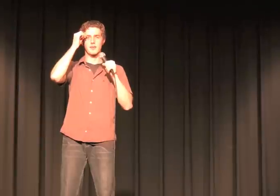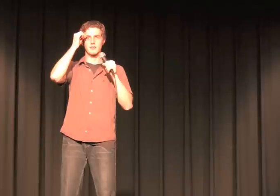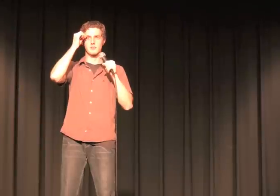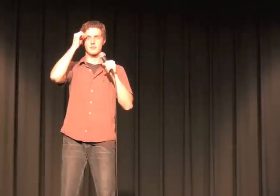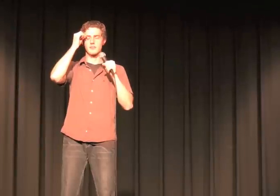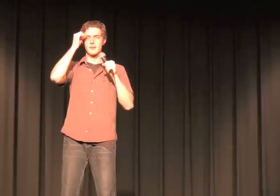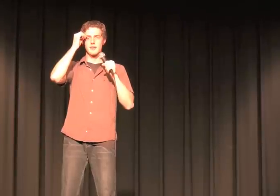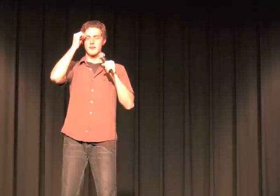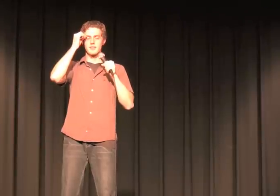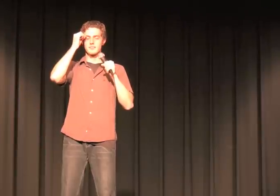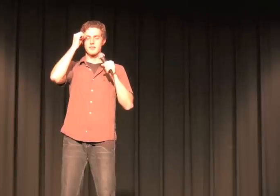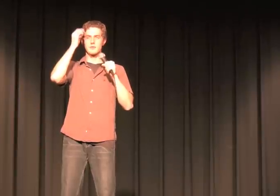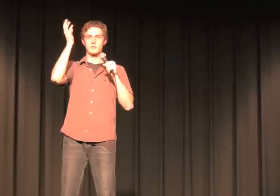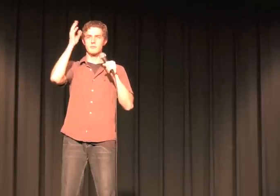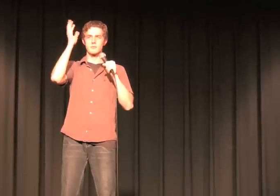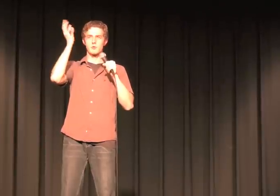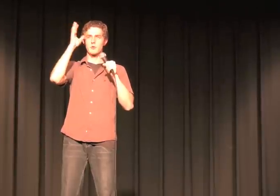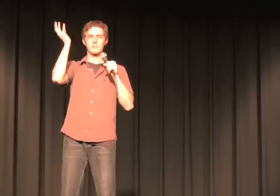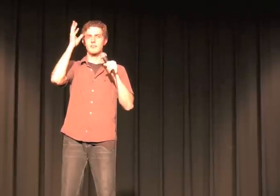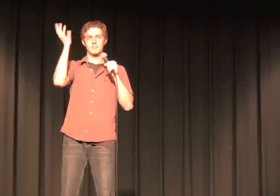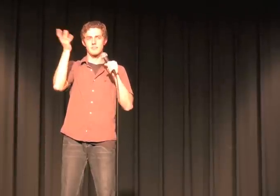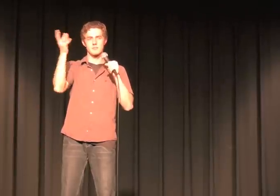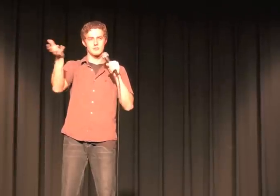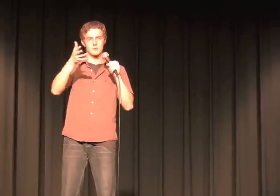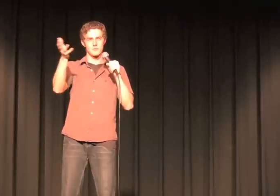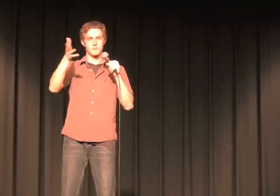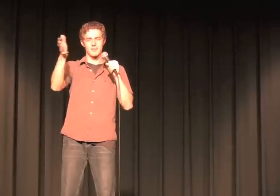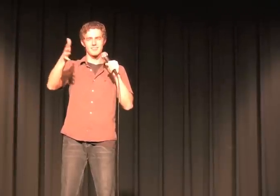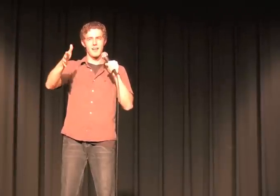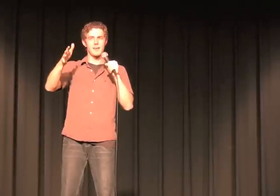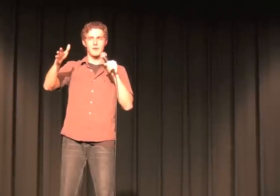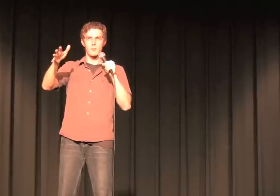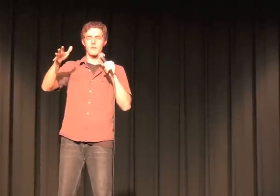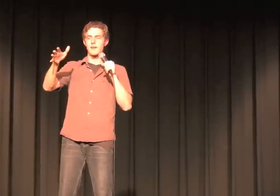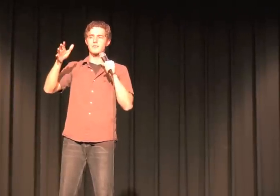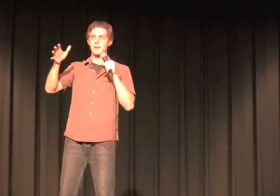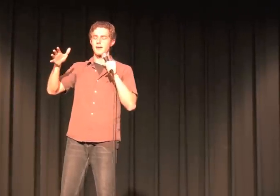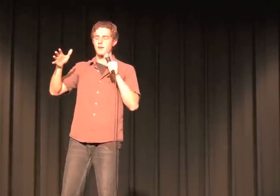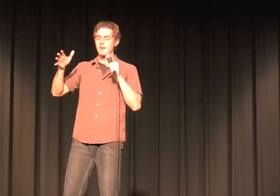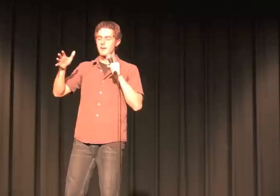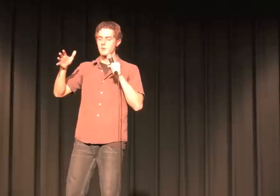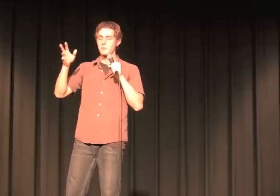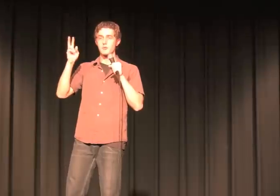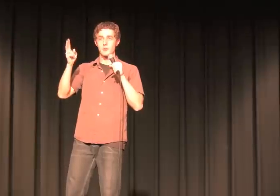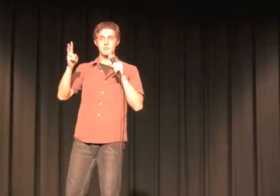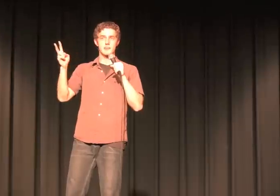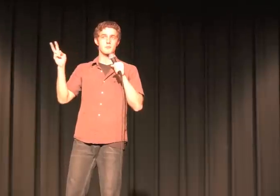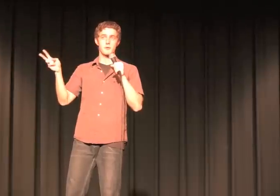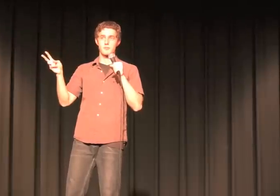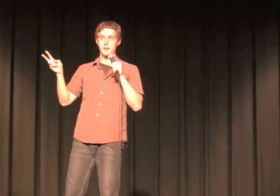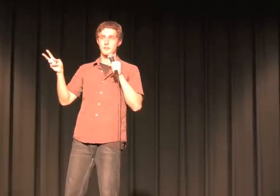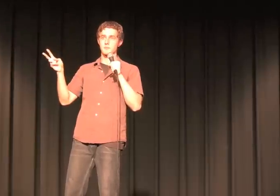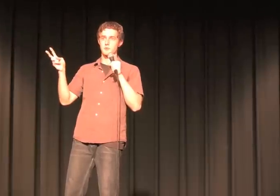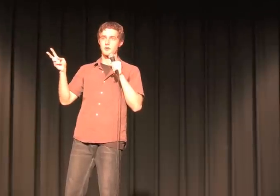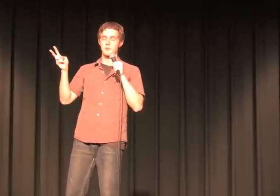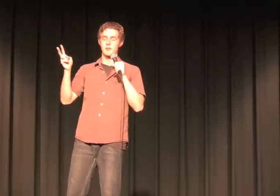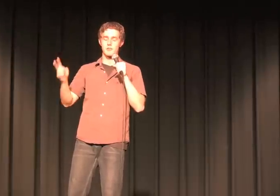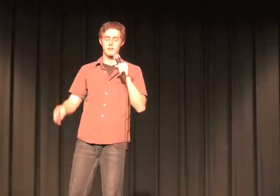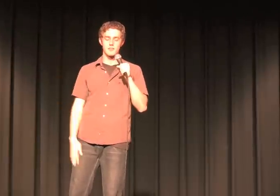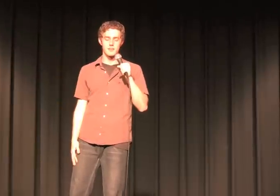audition. Tons of coincidences just sort of lined up on that day. It was my 22nd birthday. It was January 30th.